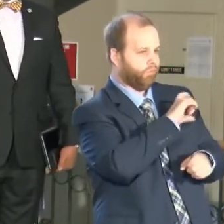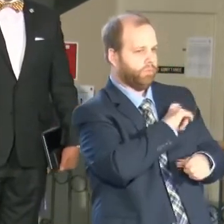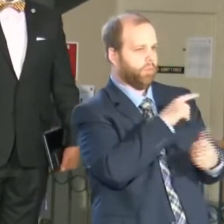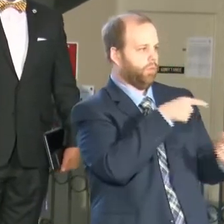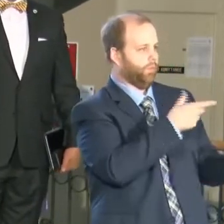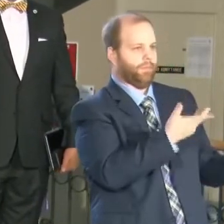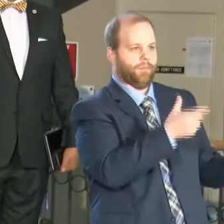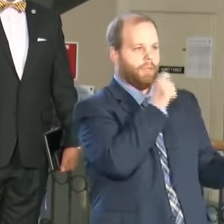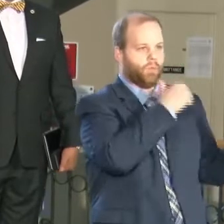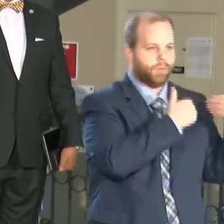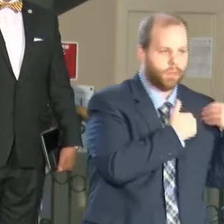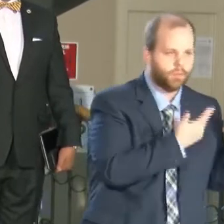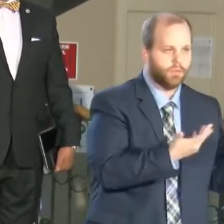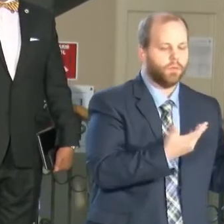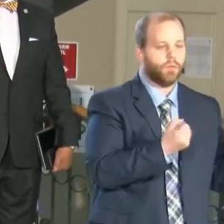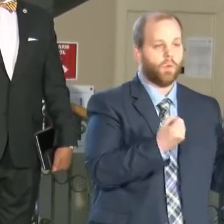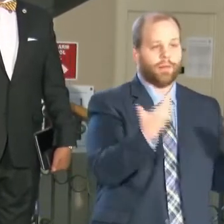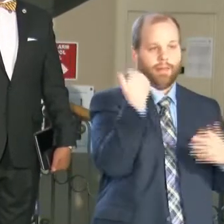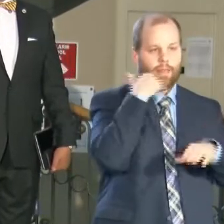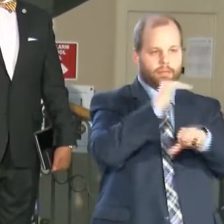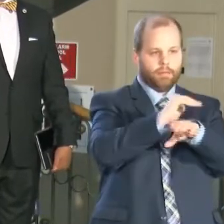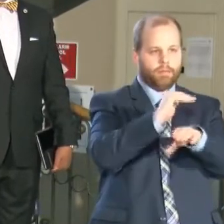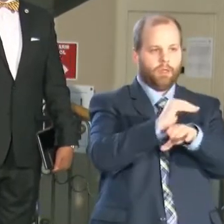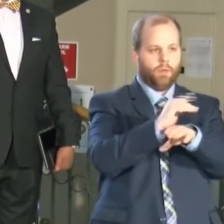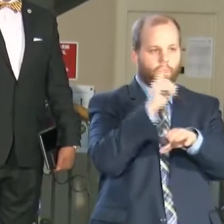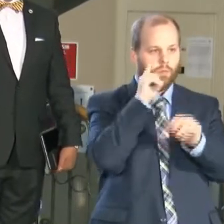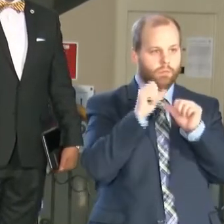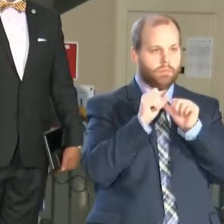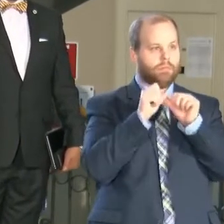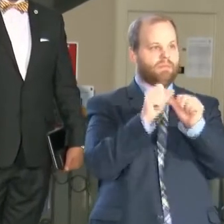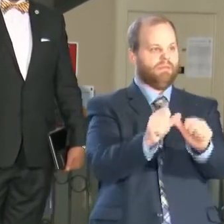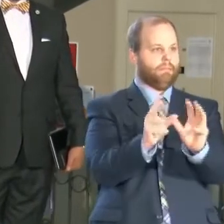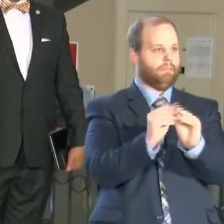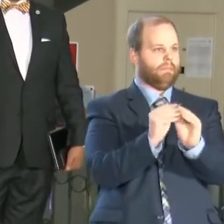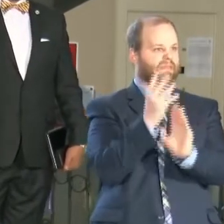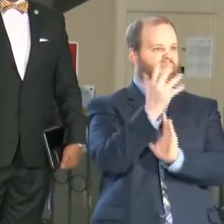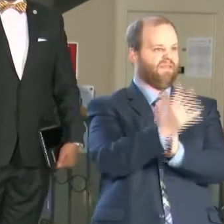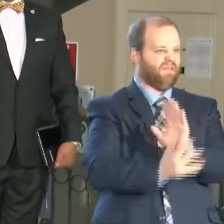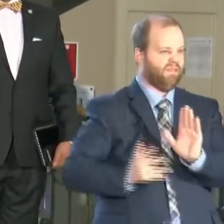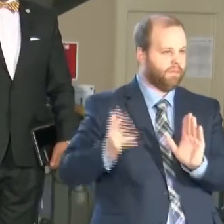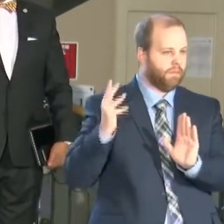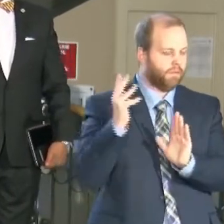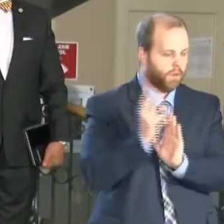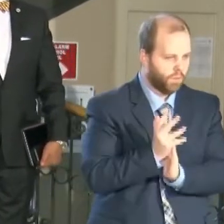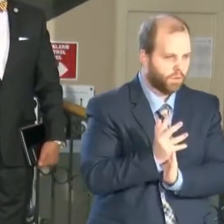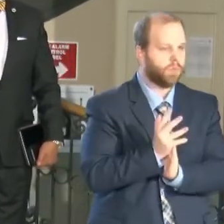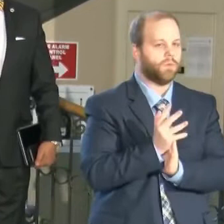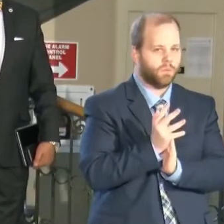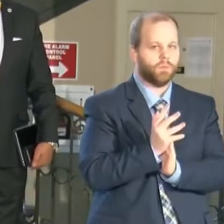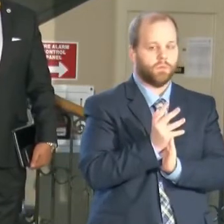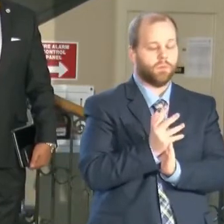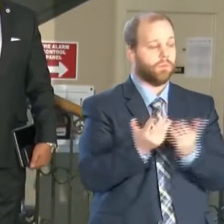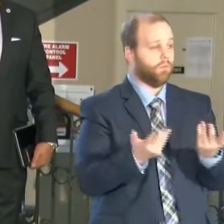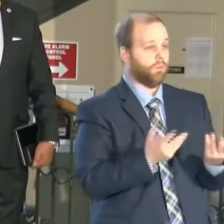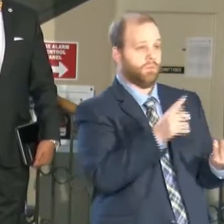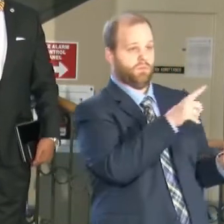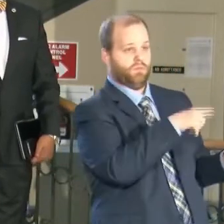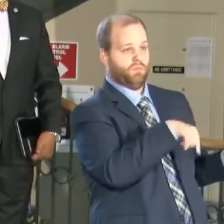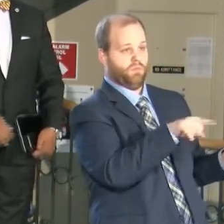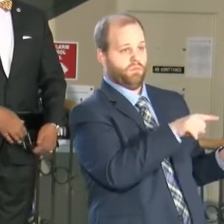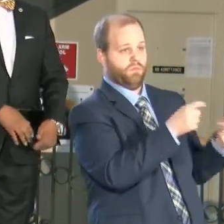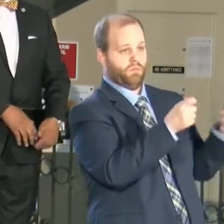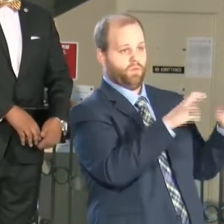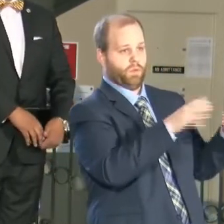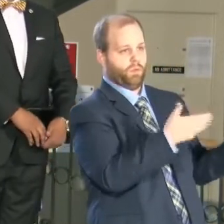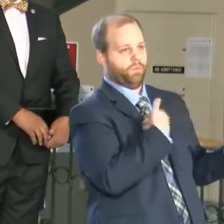do. And so last night, after close to a five hour long city border director meeting, which we want to commend the men and women of Little Rock